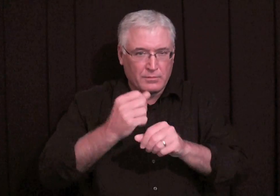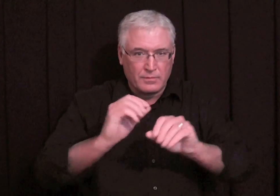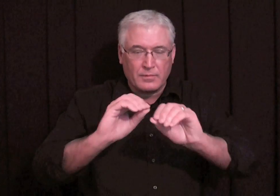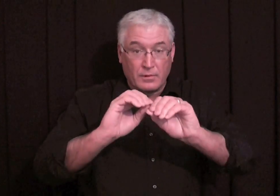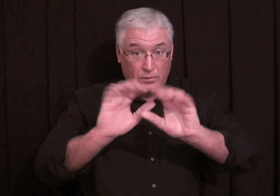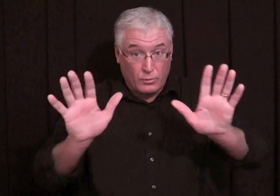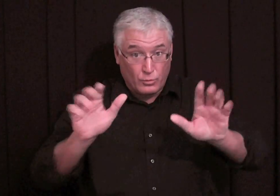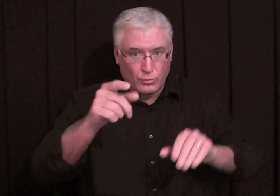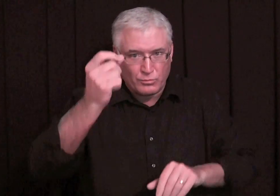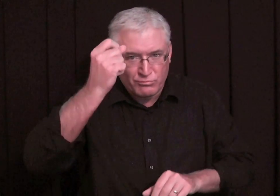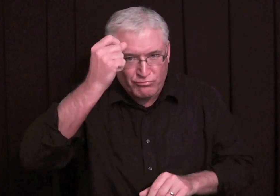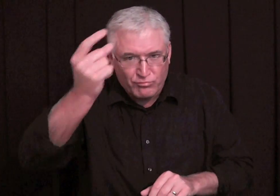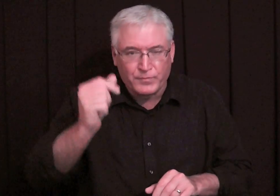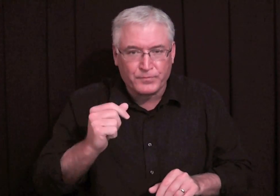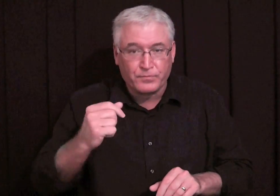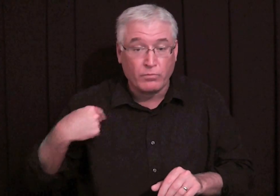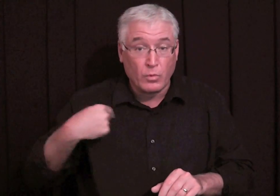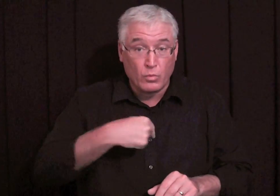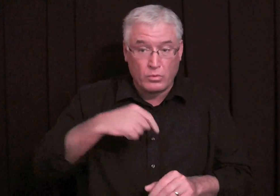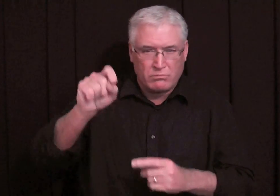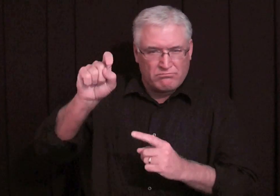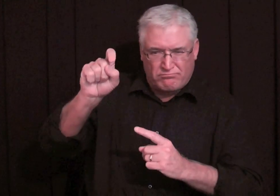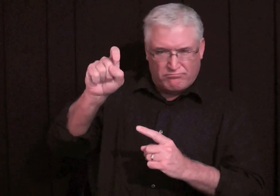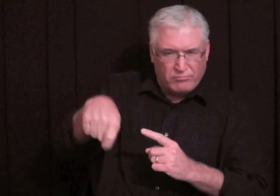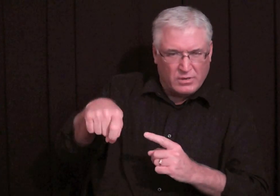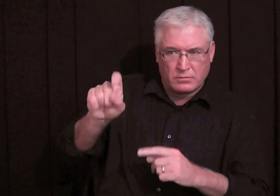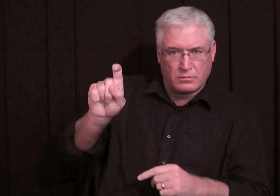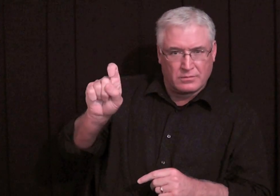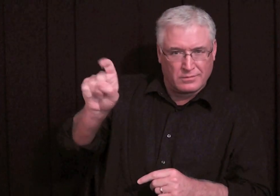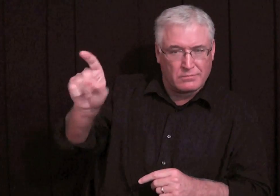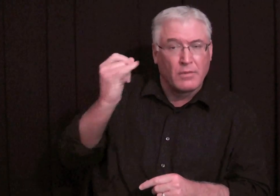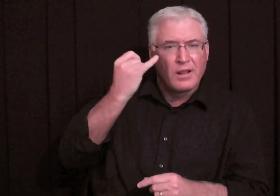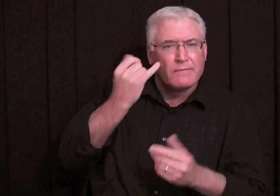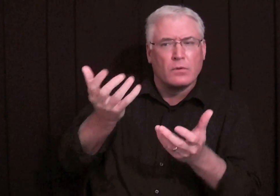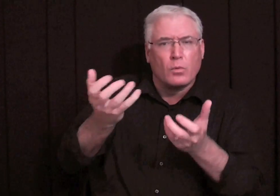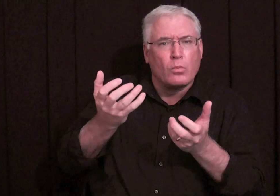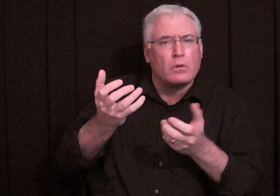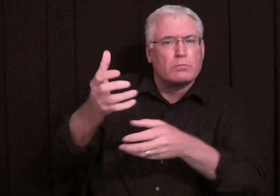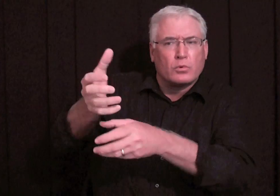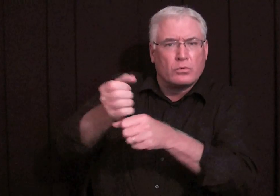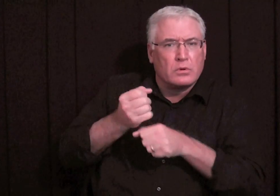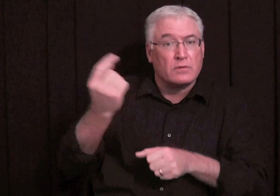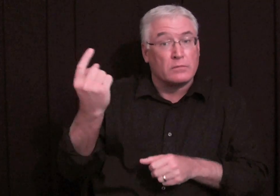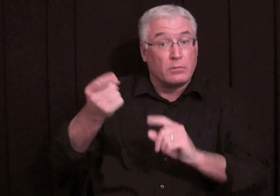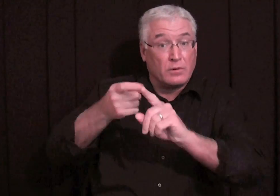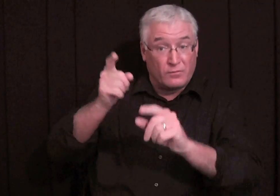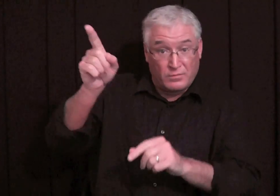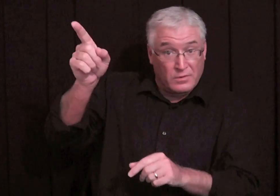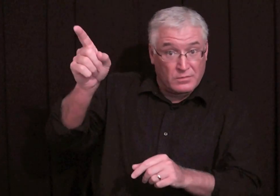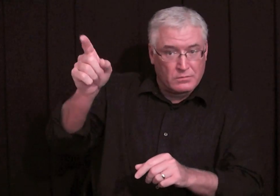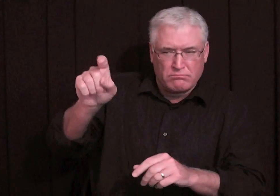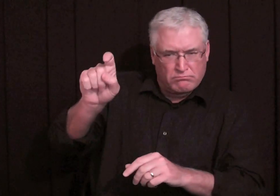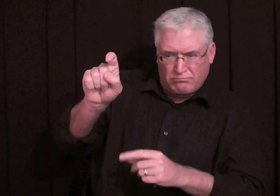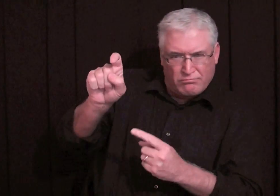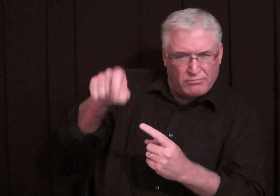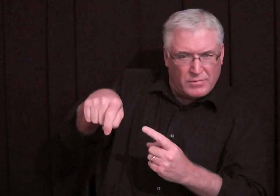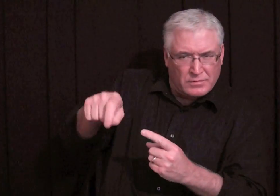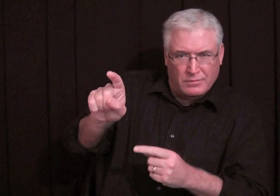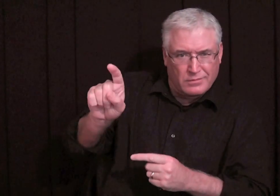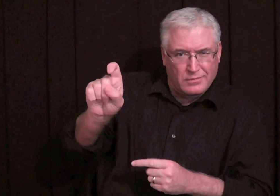I want to make this really clear as we understand about this clearly. You need to ask God. If you want to receive from